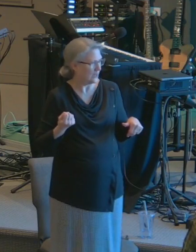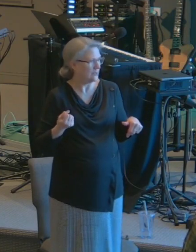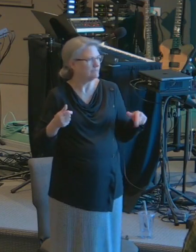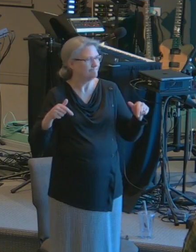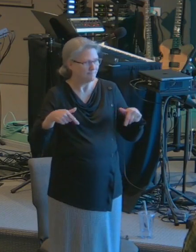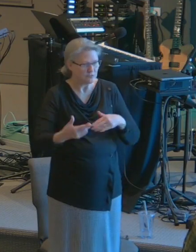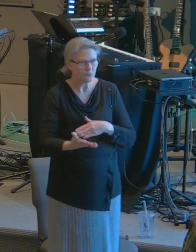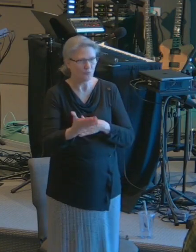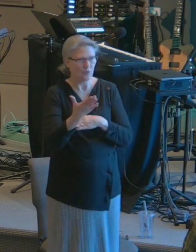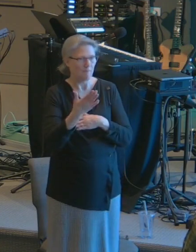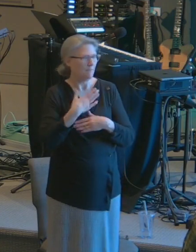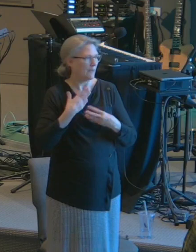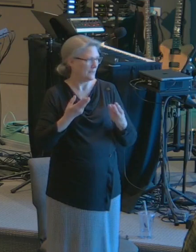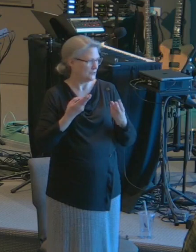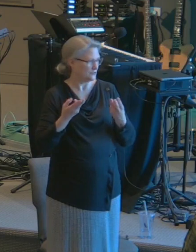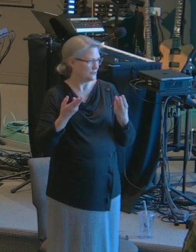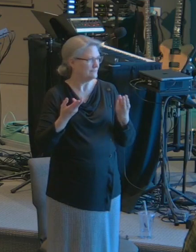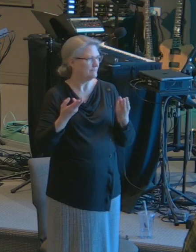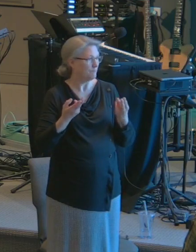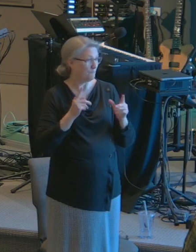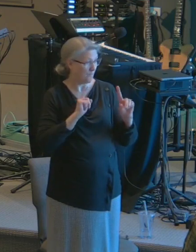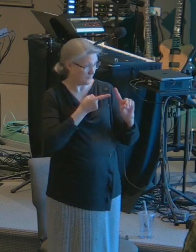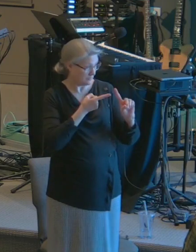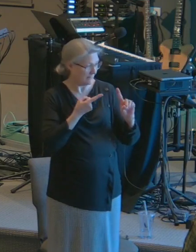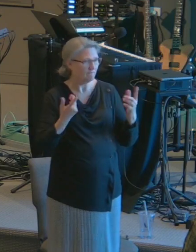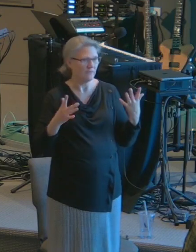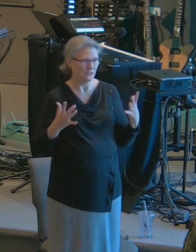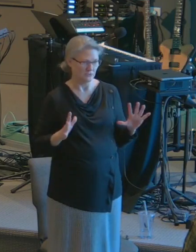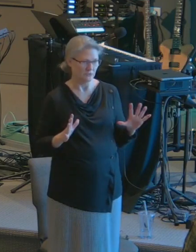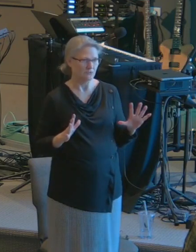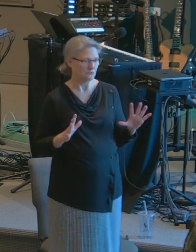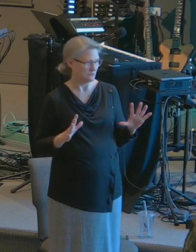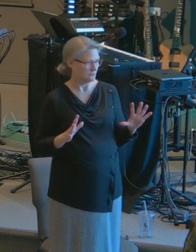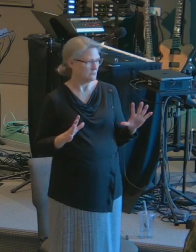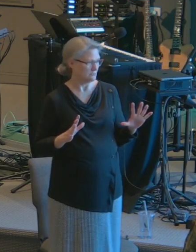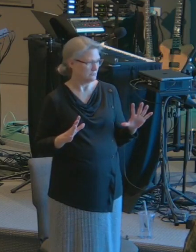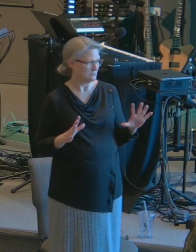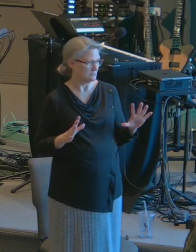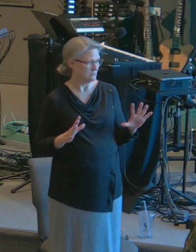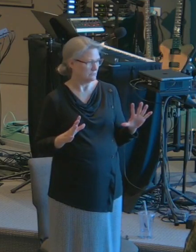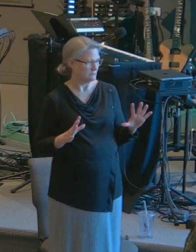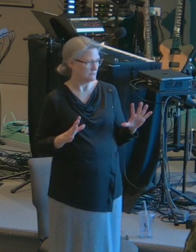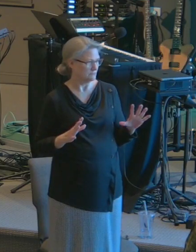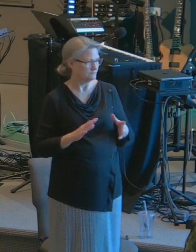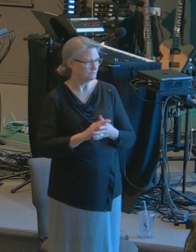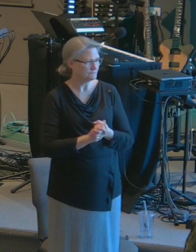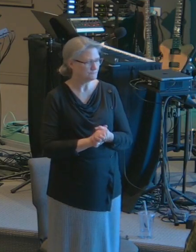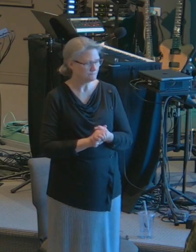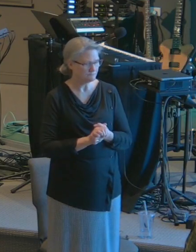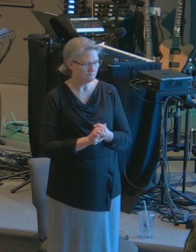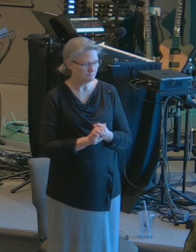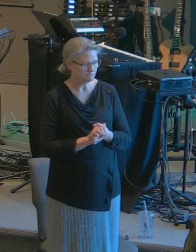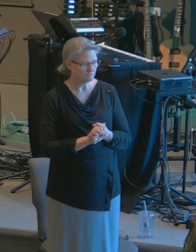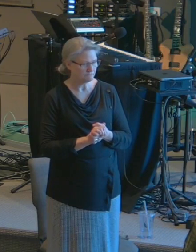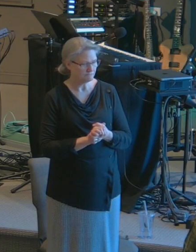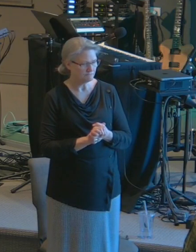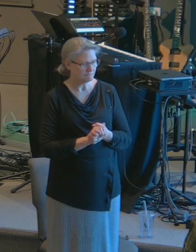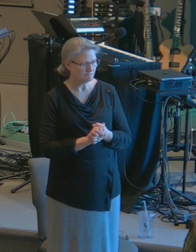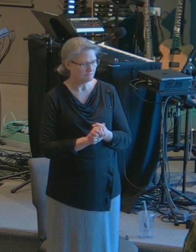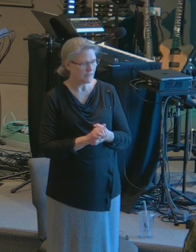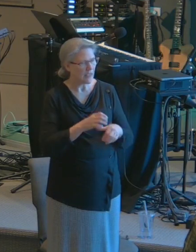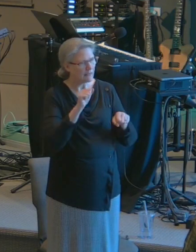you're seated also. High in the Alps, there are two lakes.